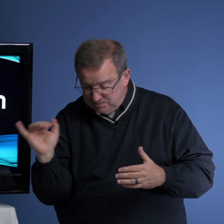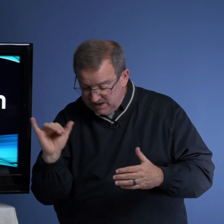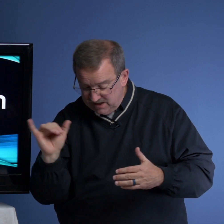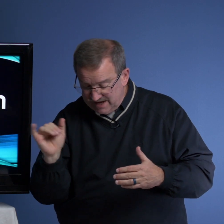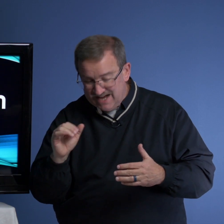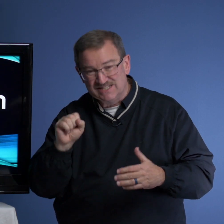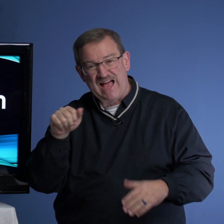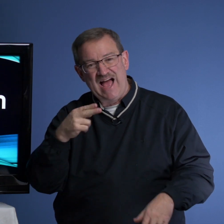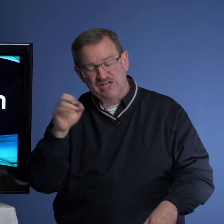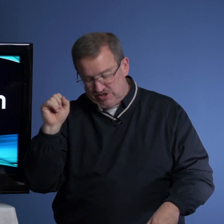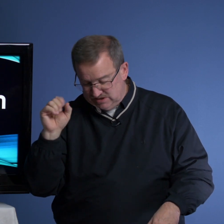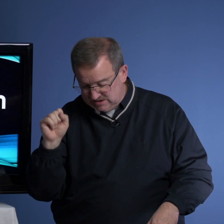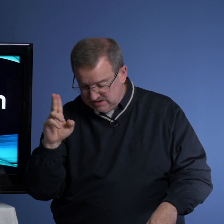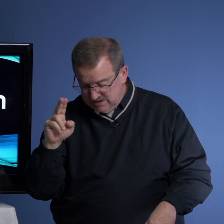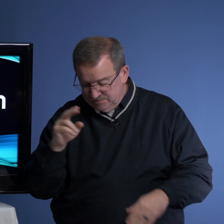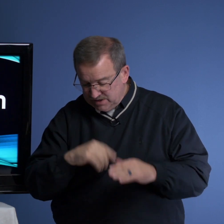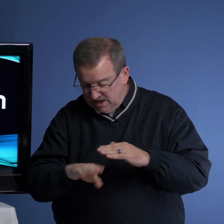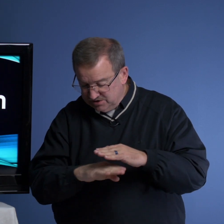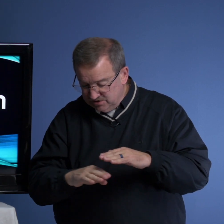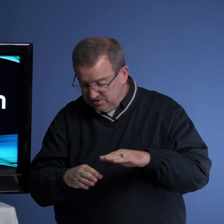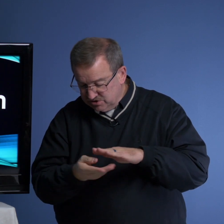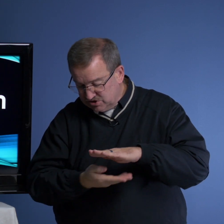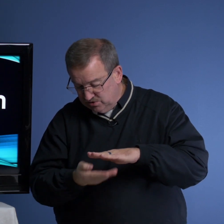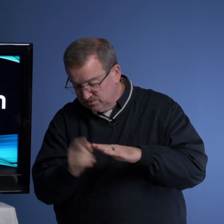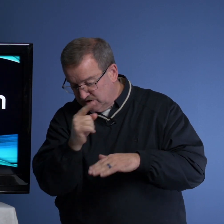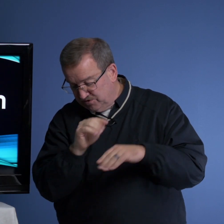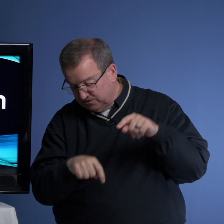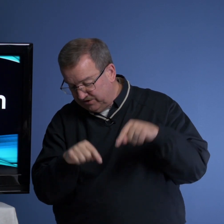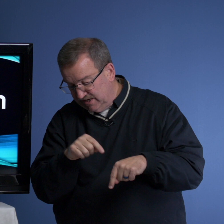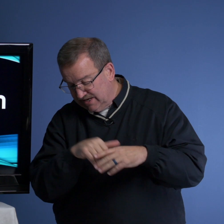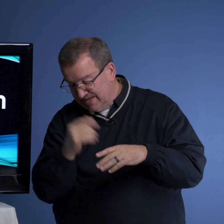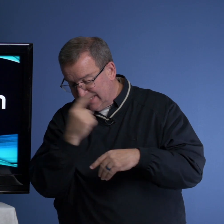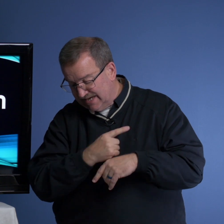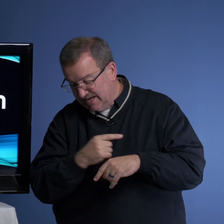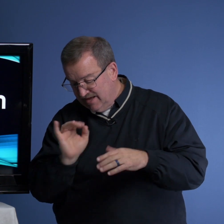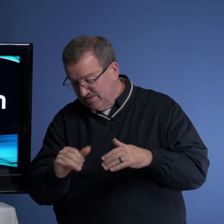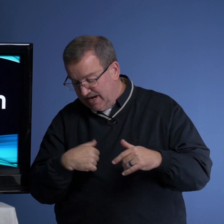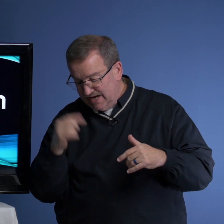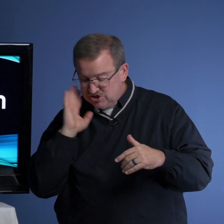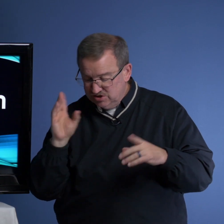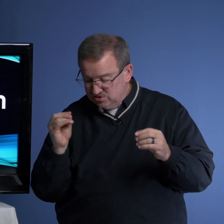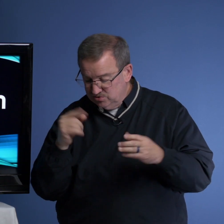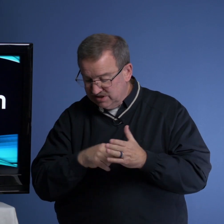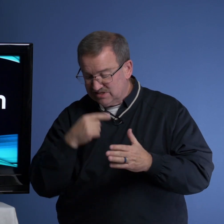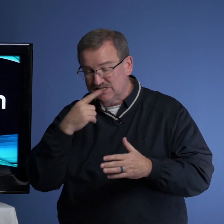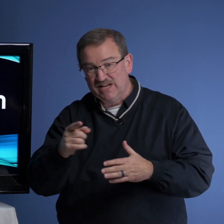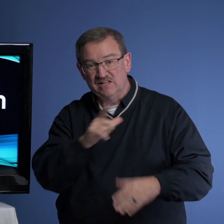be as ashes under the soles of your feet. In that day that I shall do this, saith